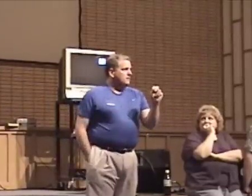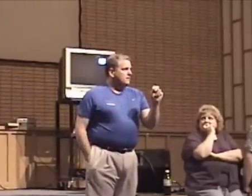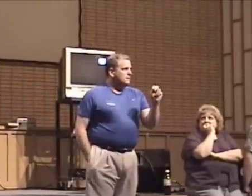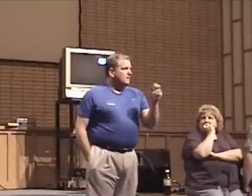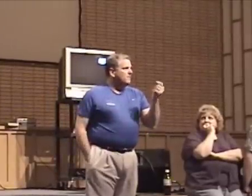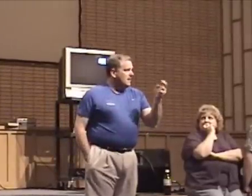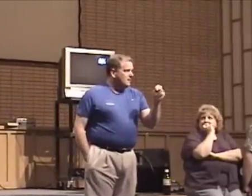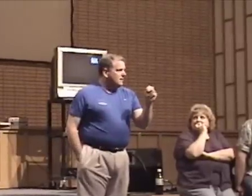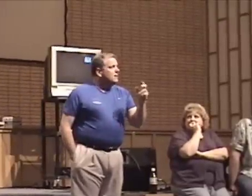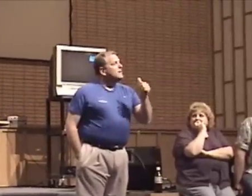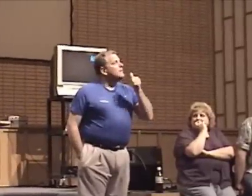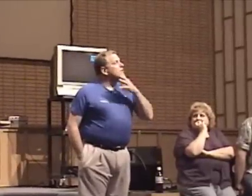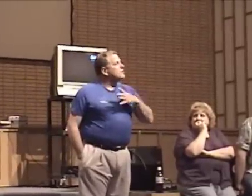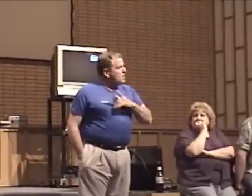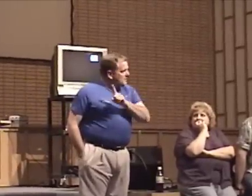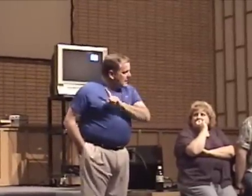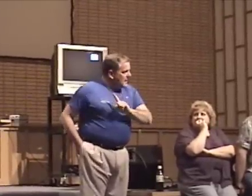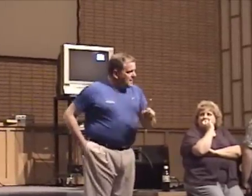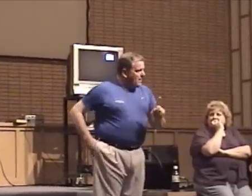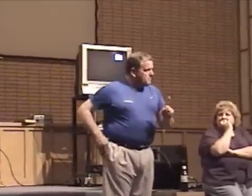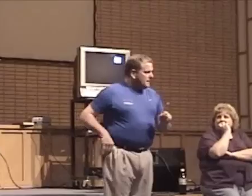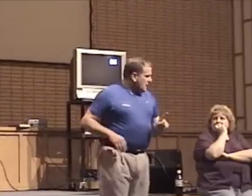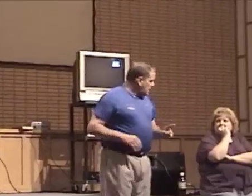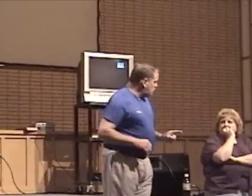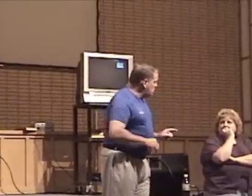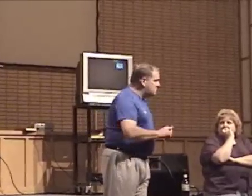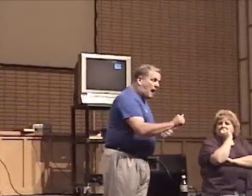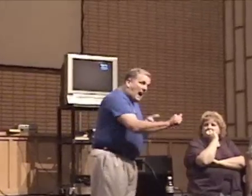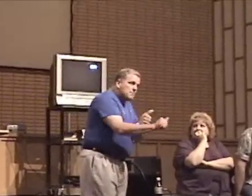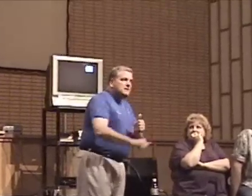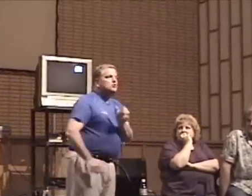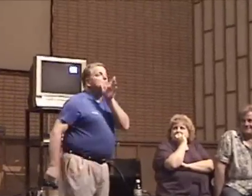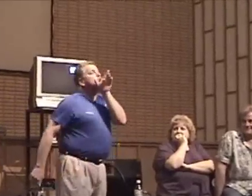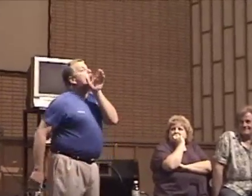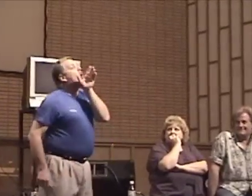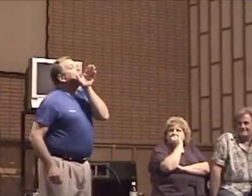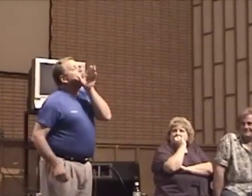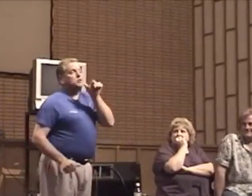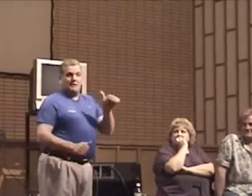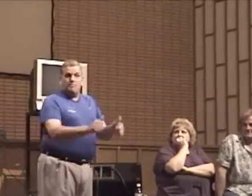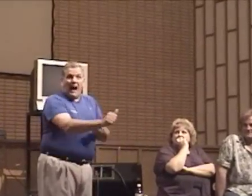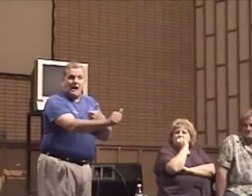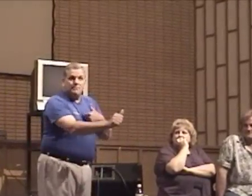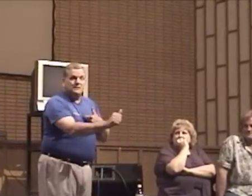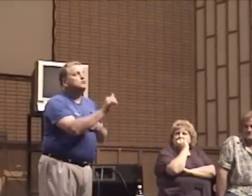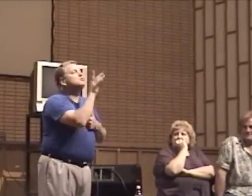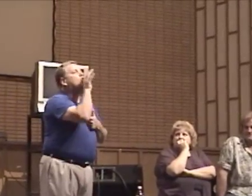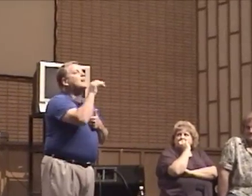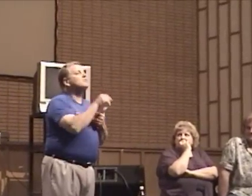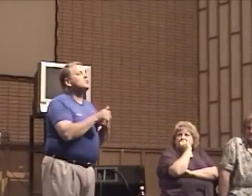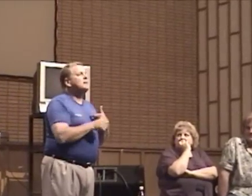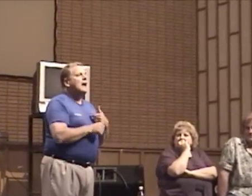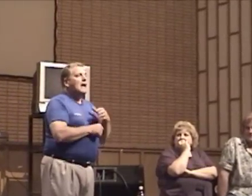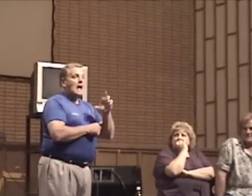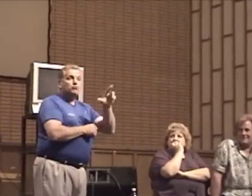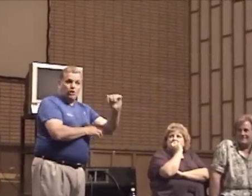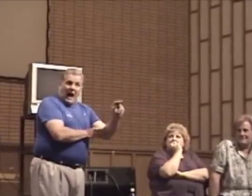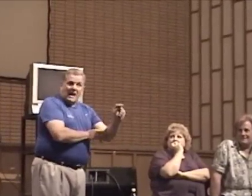then, the woman that came out, she was behind me, she was talking to me, behind me, she was to me. And why?